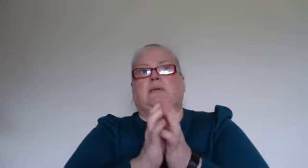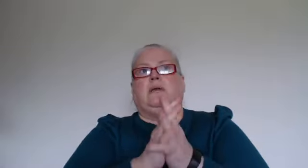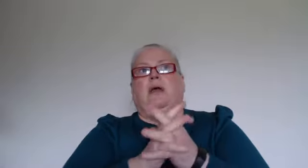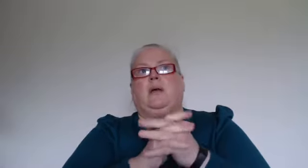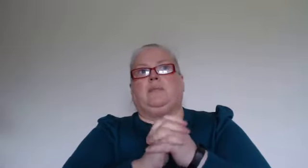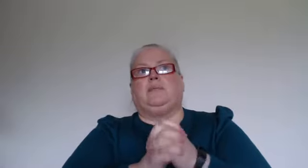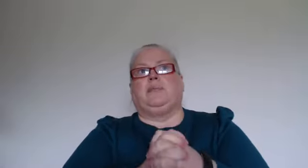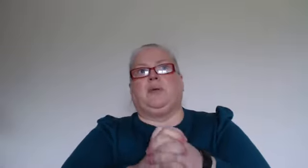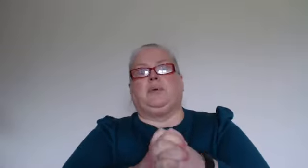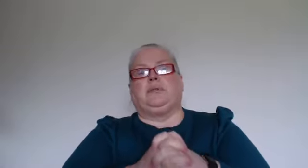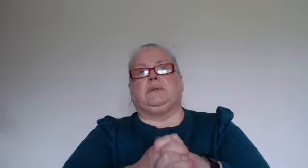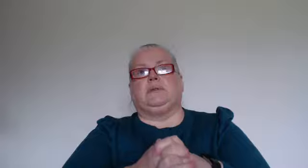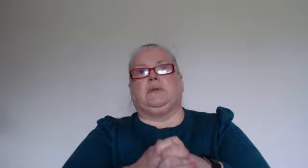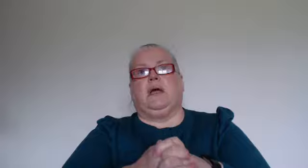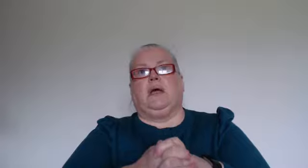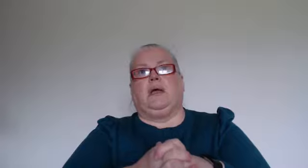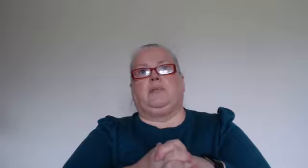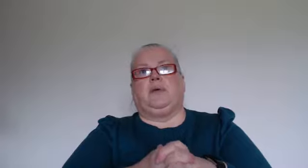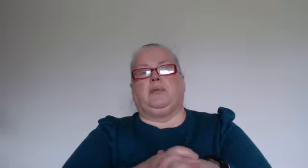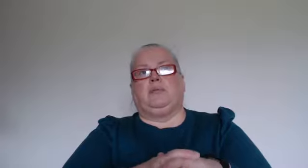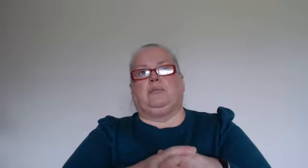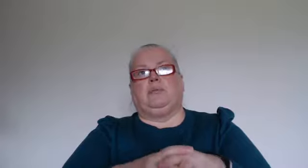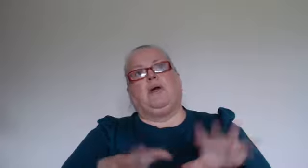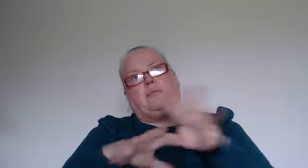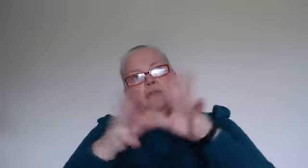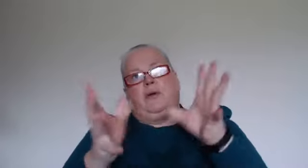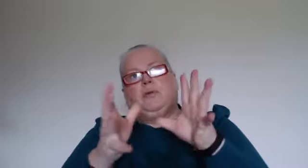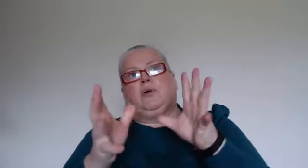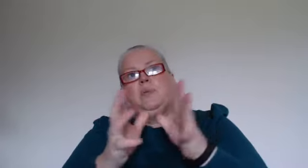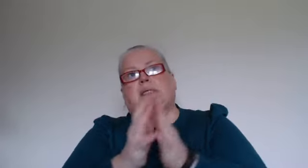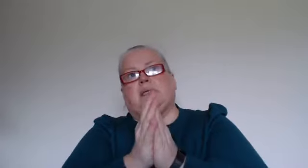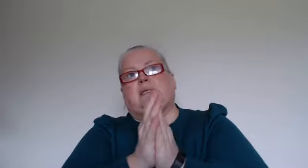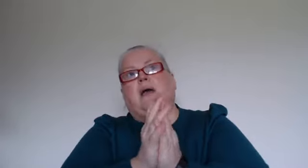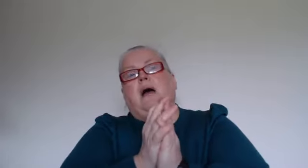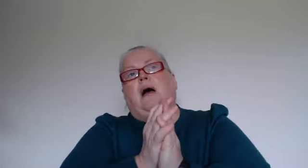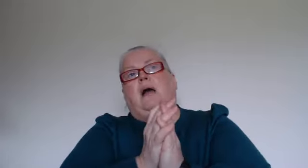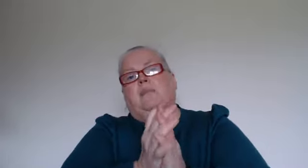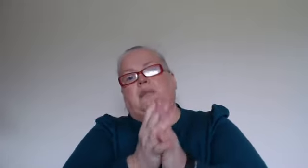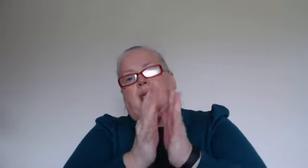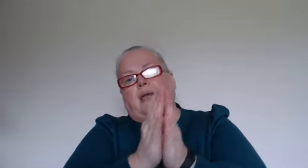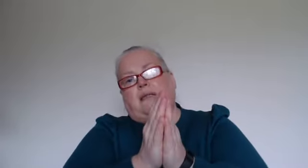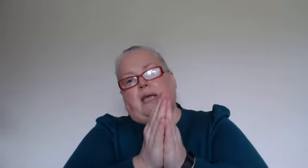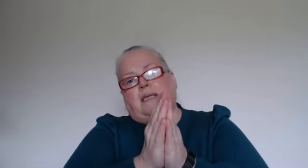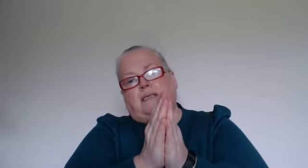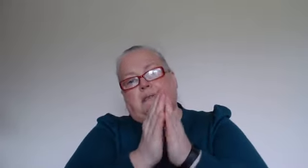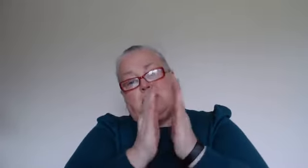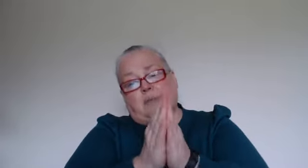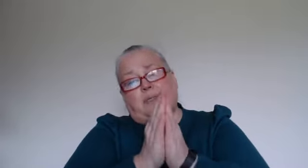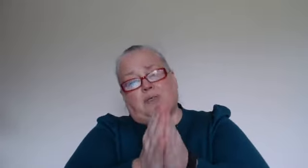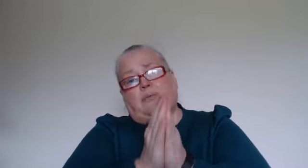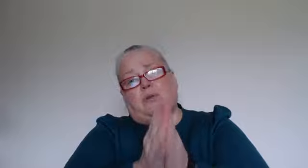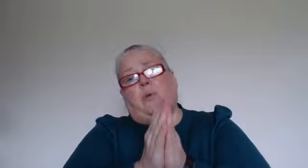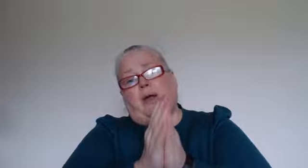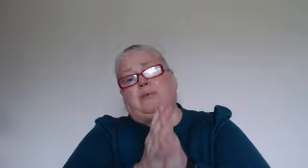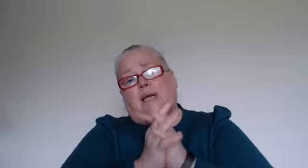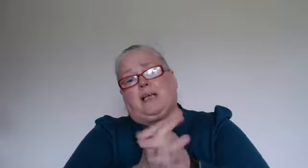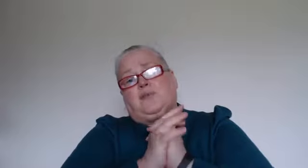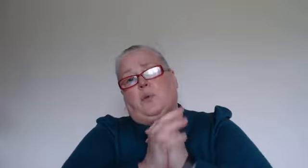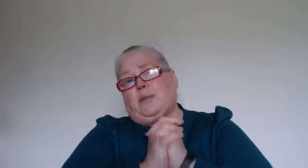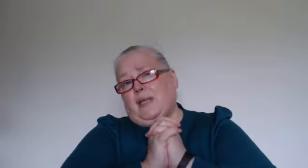um people uh people we find with couples is um they they they simply don't know how to ask for what they